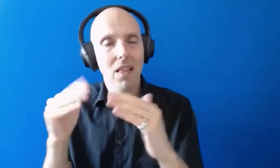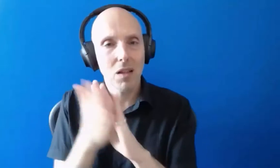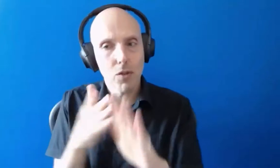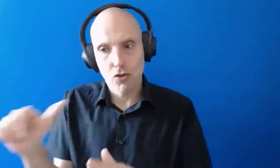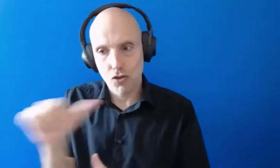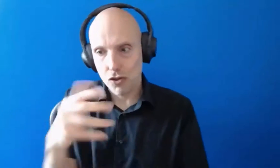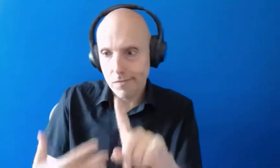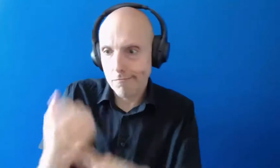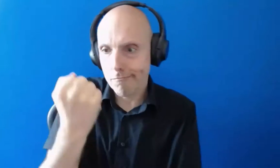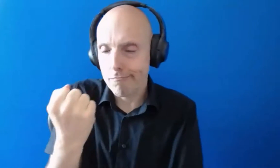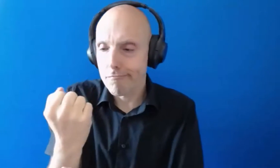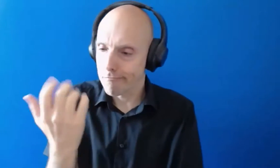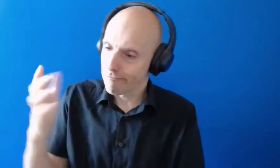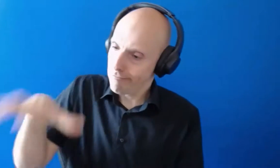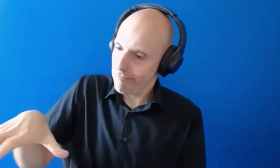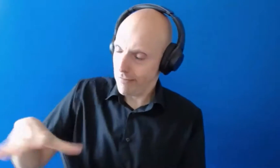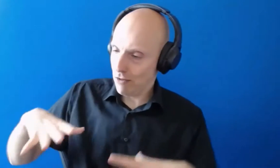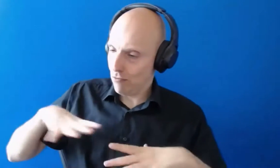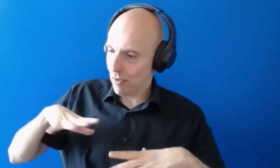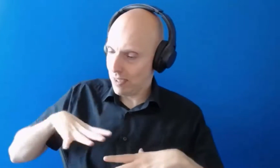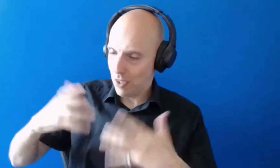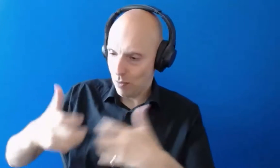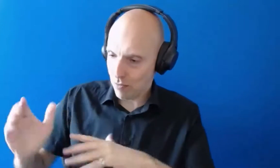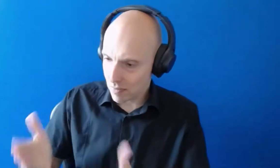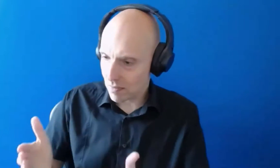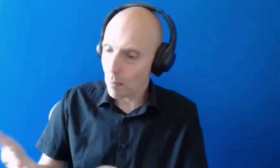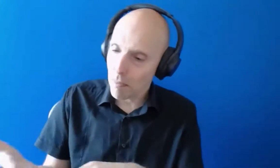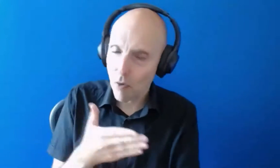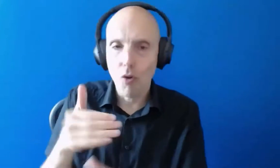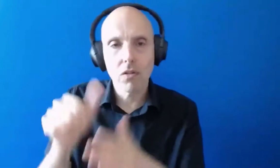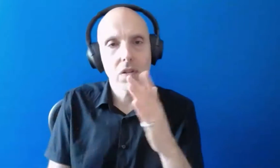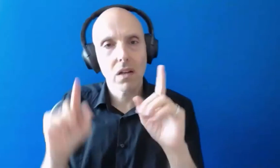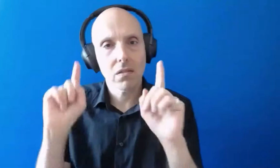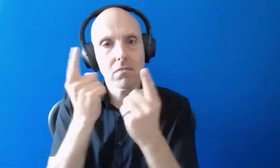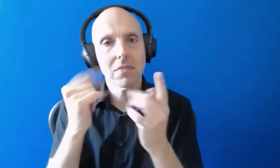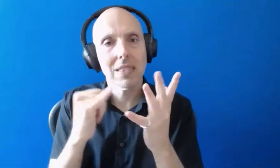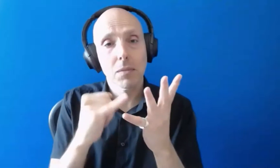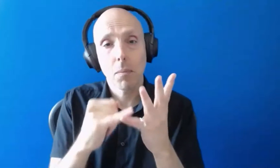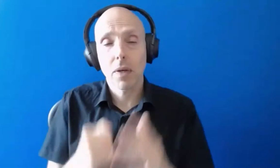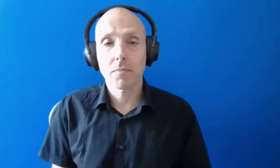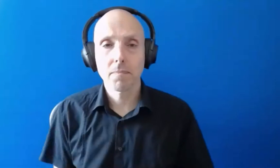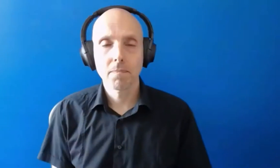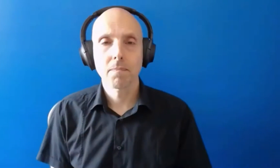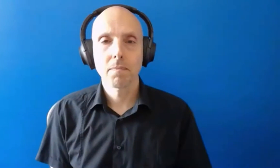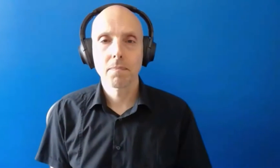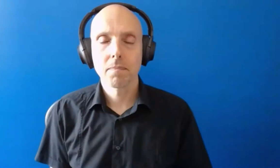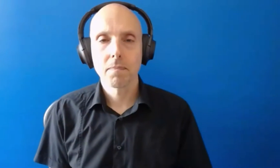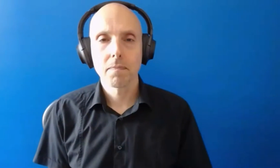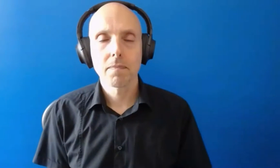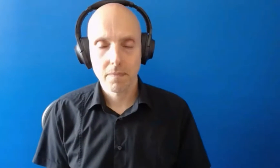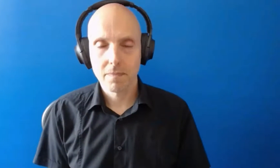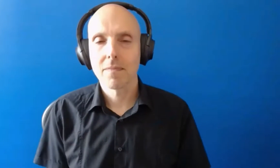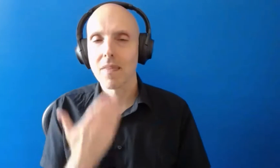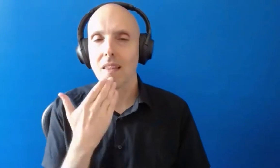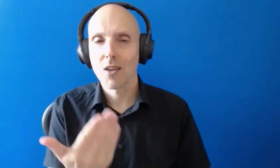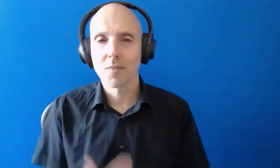support in place and that equipment delivered and prior to your starting in september great thank you